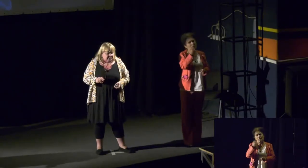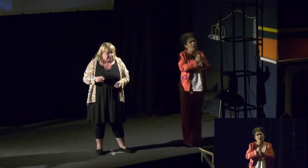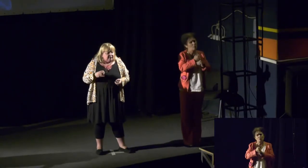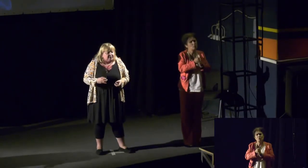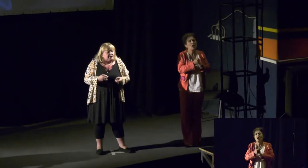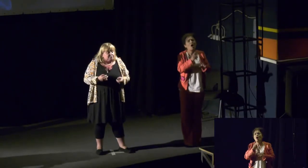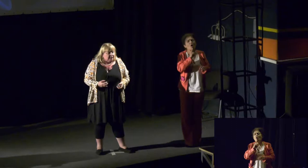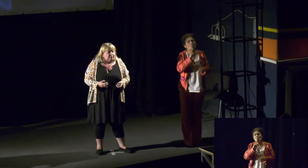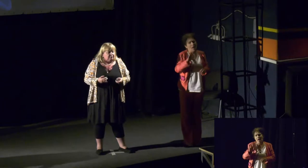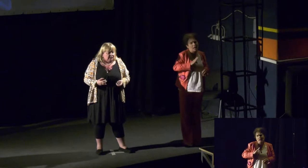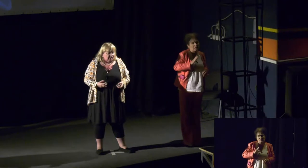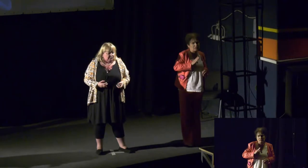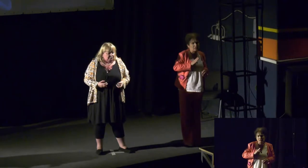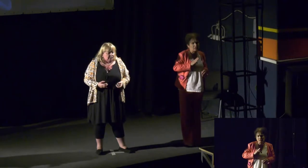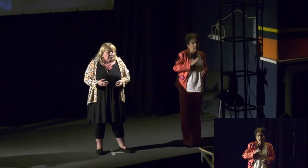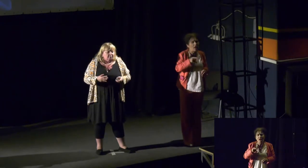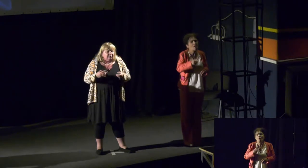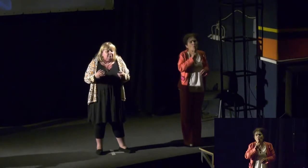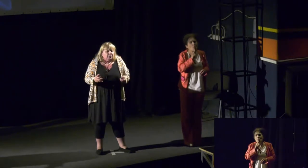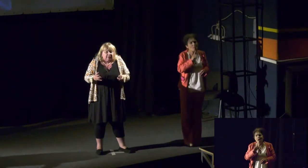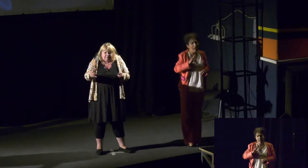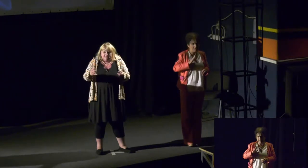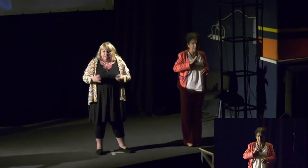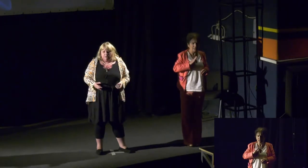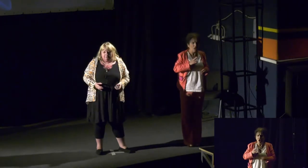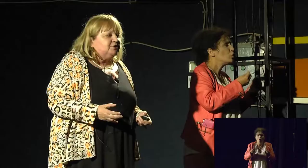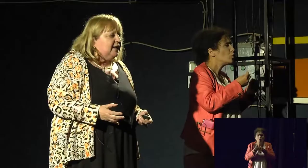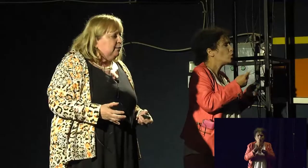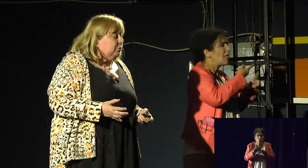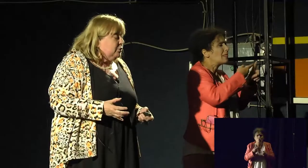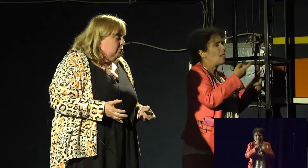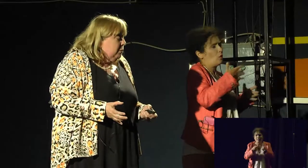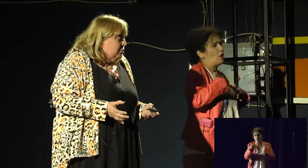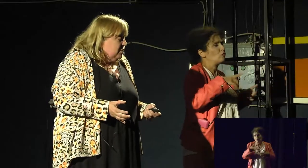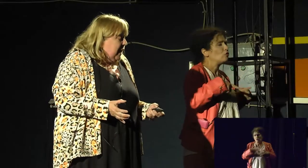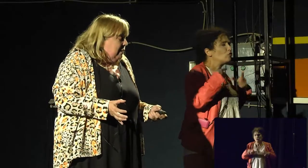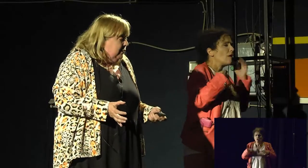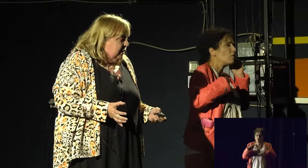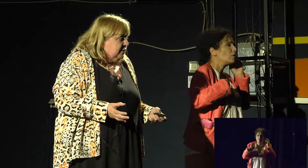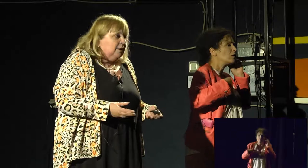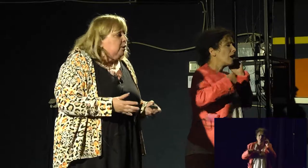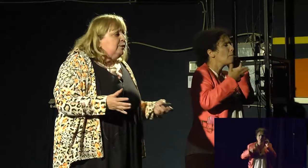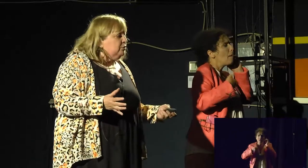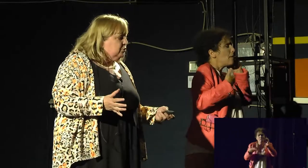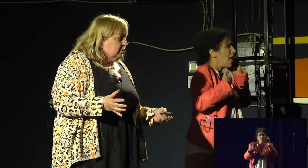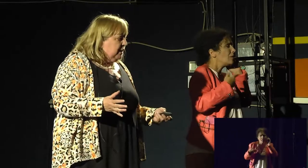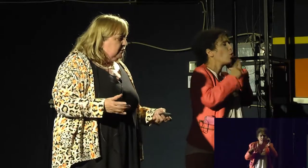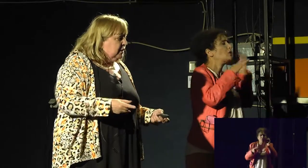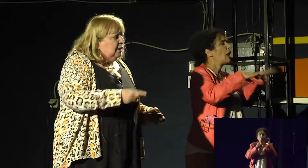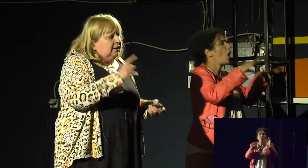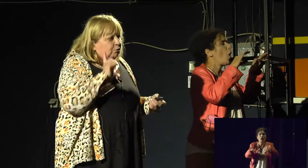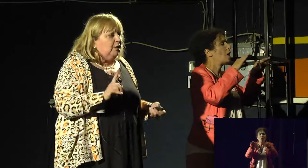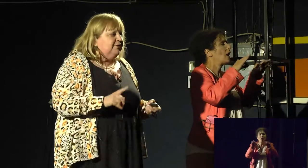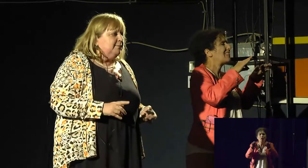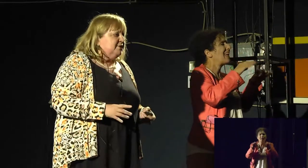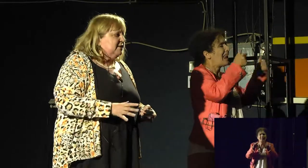take risks. Risk is part of our life. But if I see young people on skateboards doing the most scary things, we don't talk